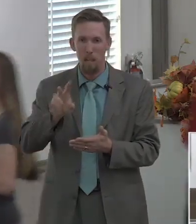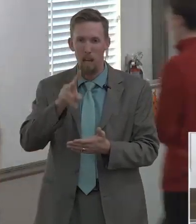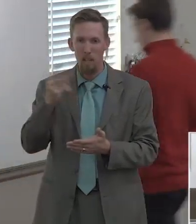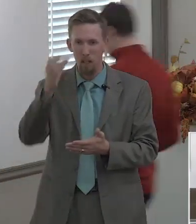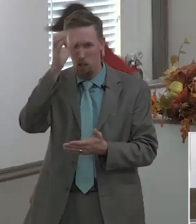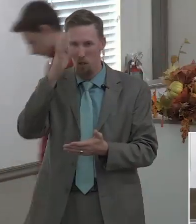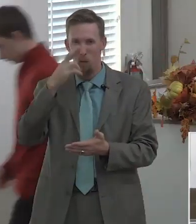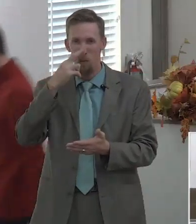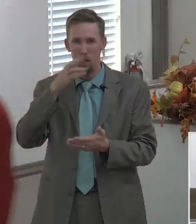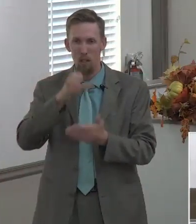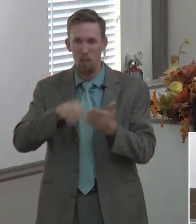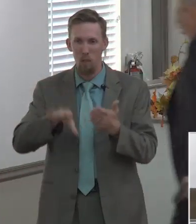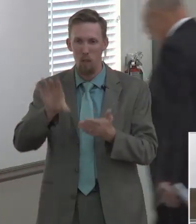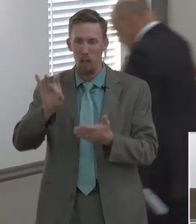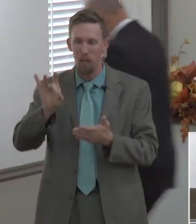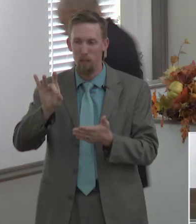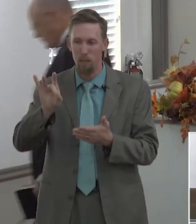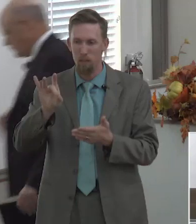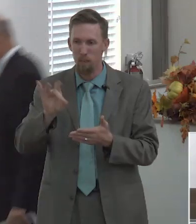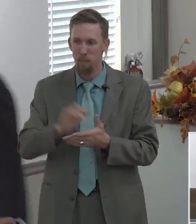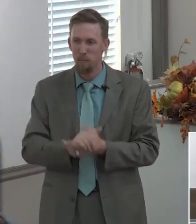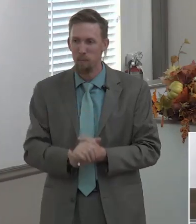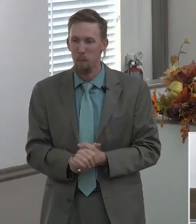second corinthians chapter number eight